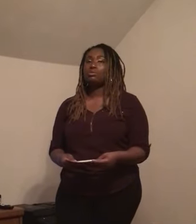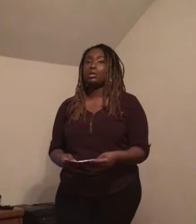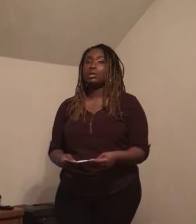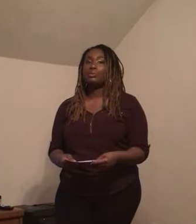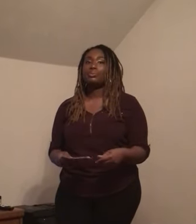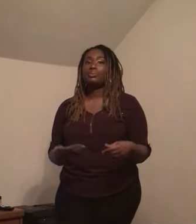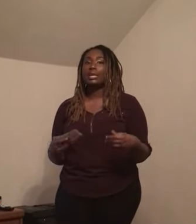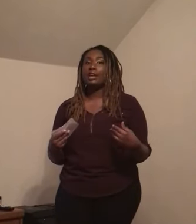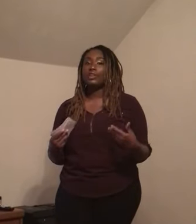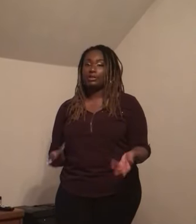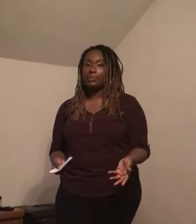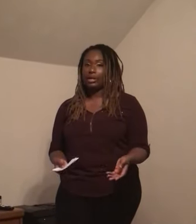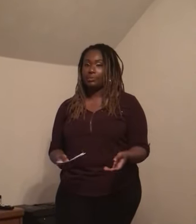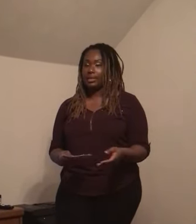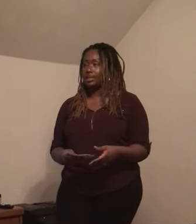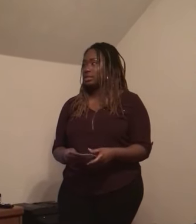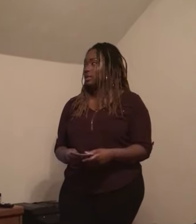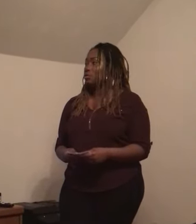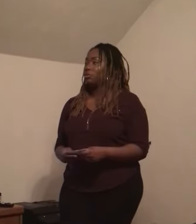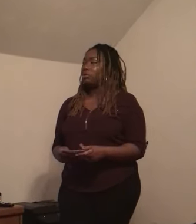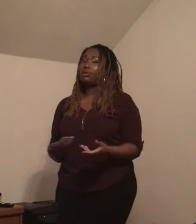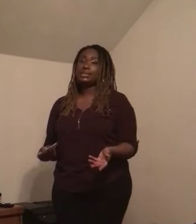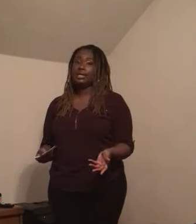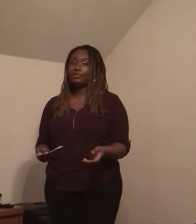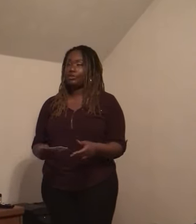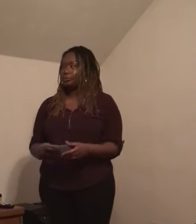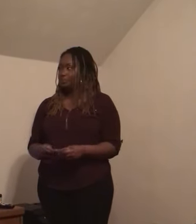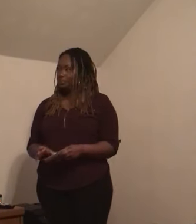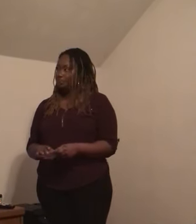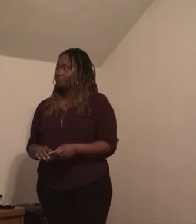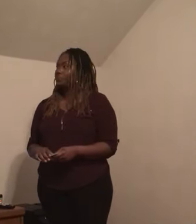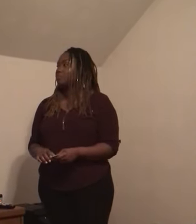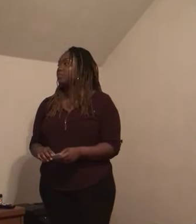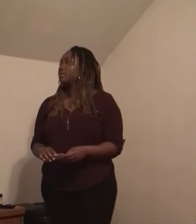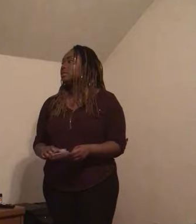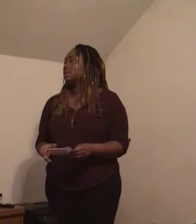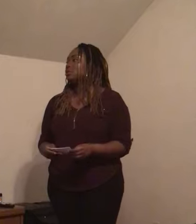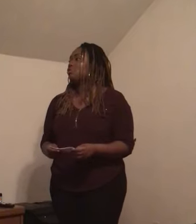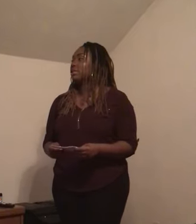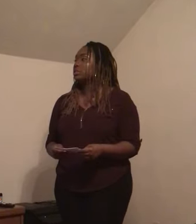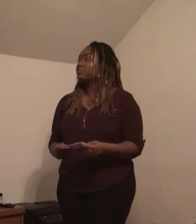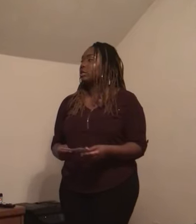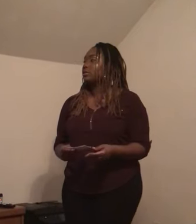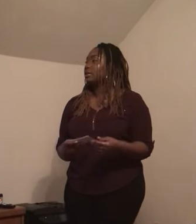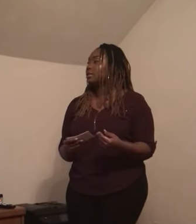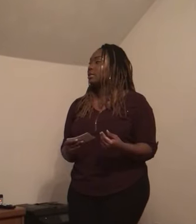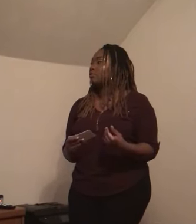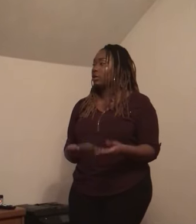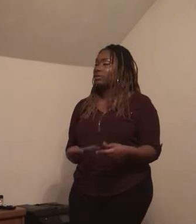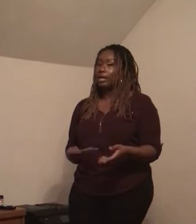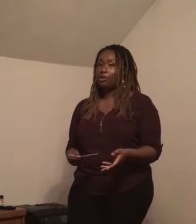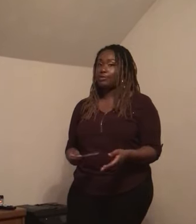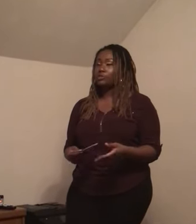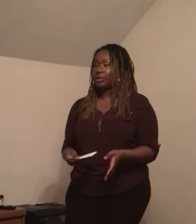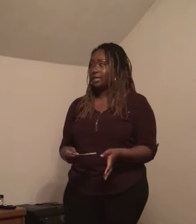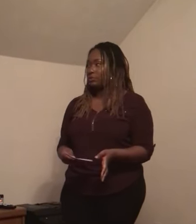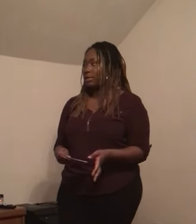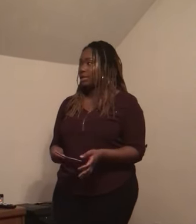have hearing impairments or who are deaf. So according to Very Well Health 2020,